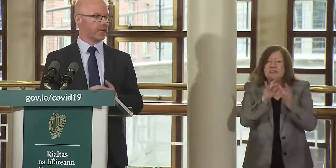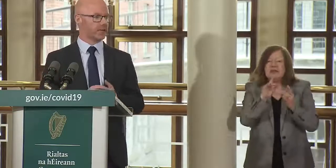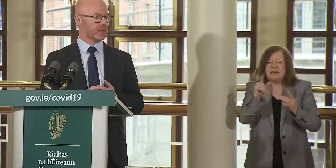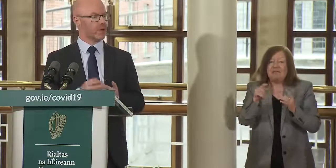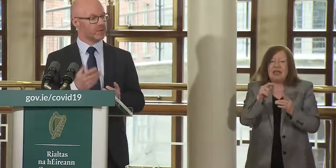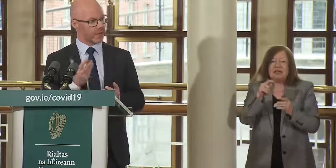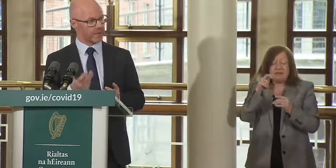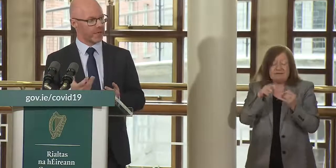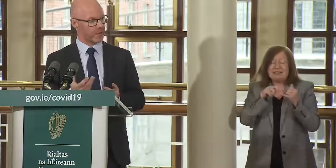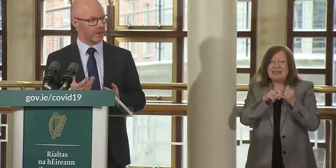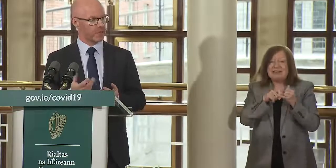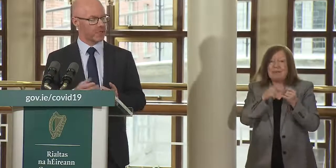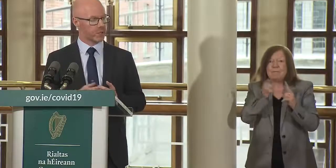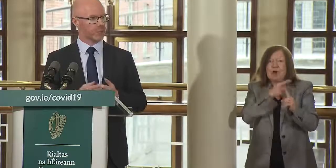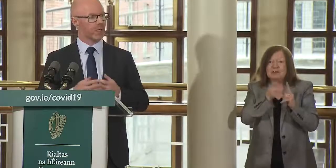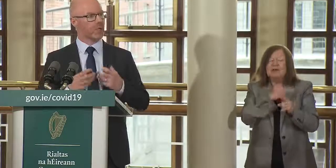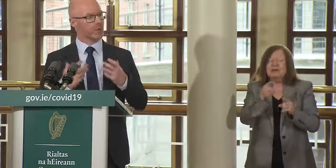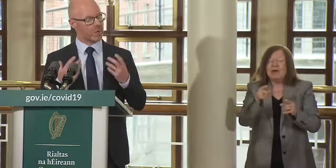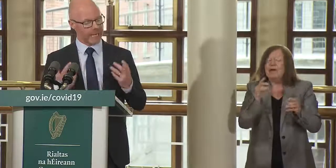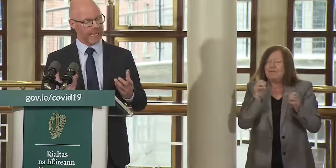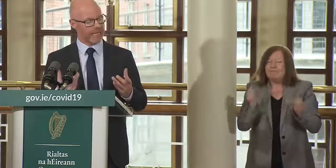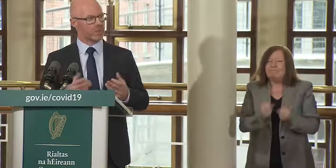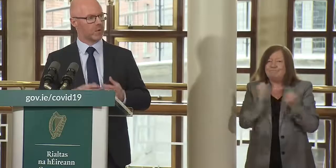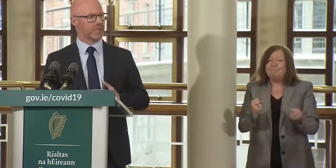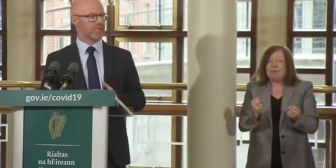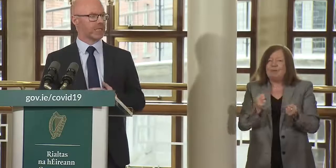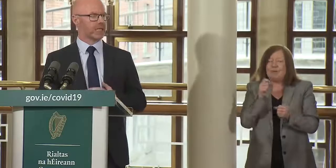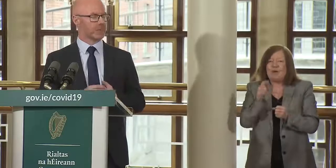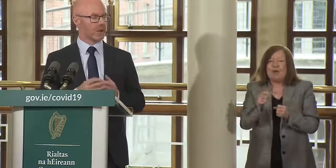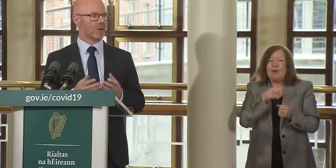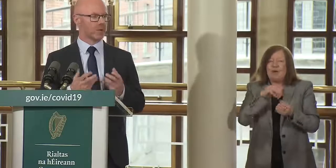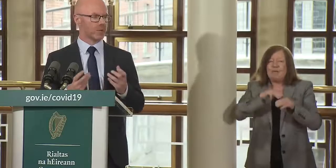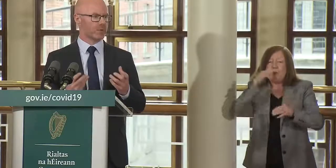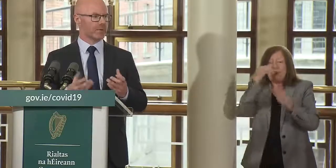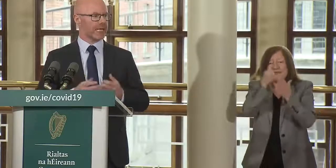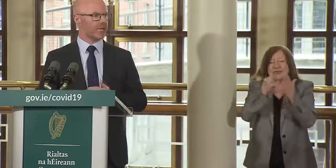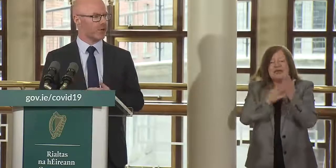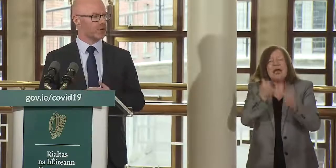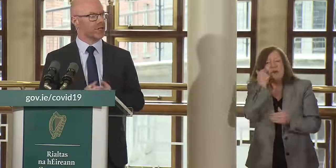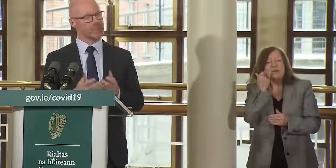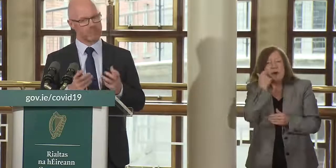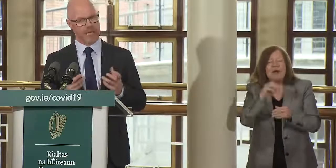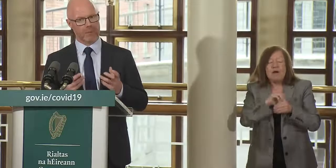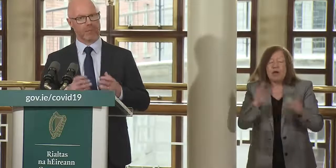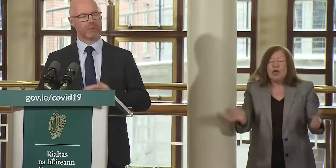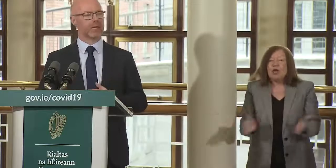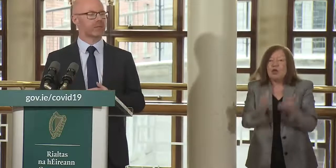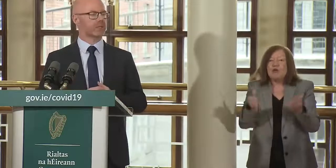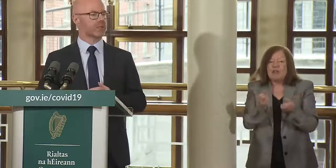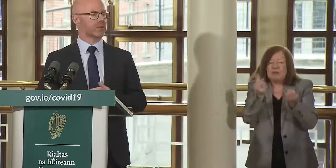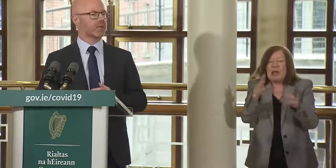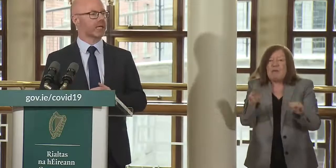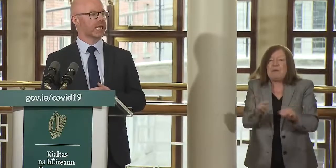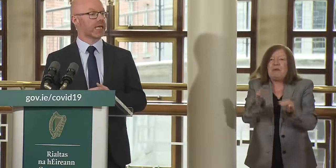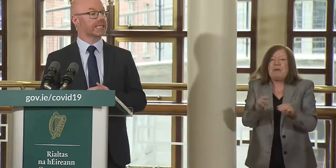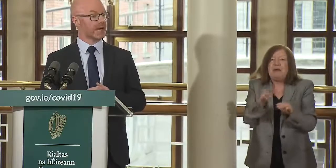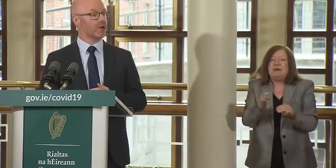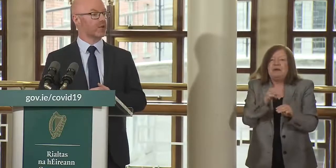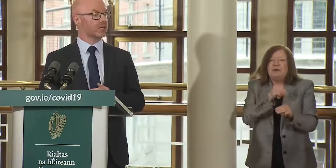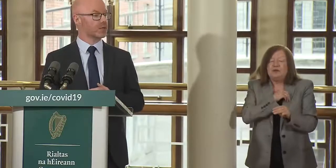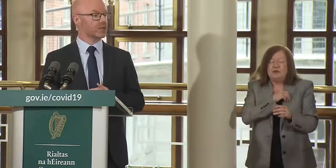tested positive so it's a very very powerful tool we'll be getting into more of the detail tomorrow and we'll be really encouraging as many people as possible to